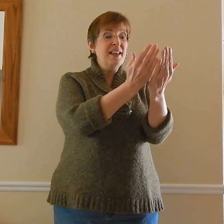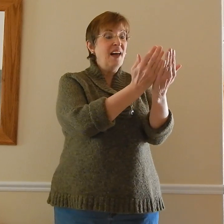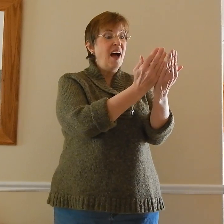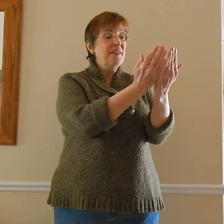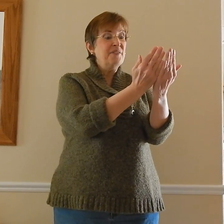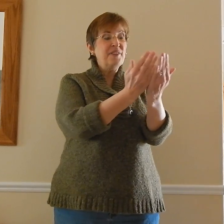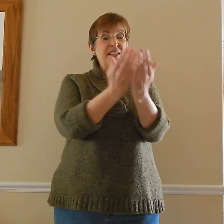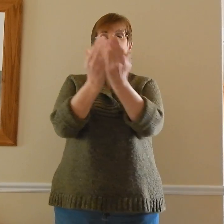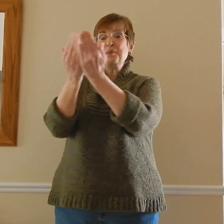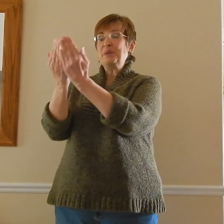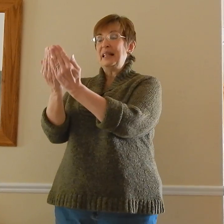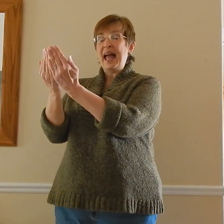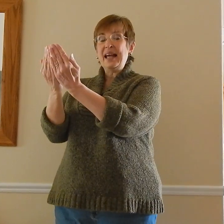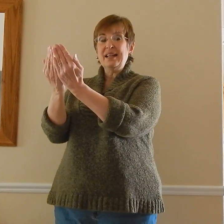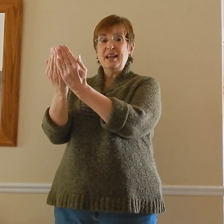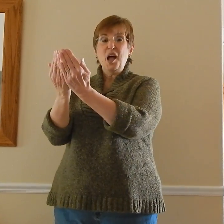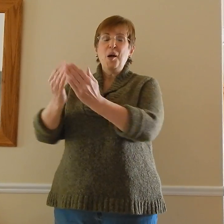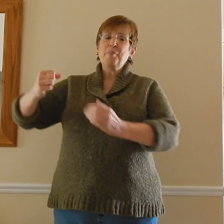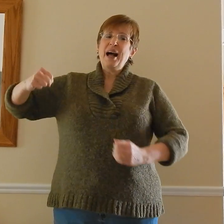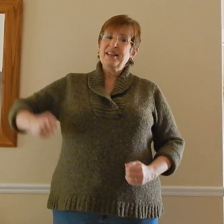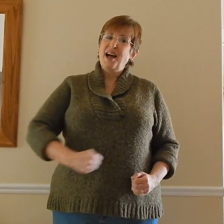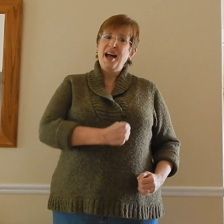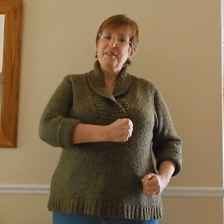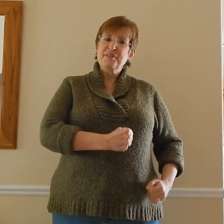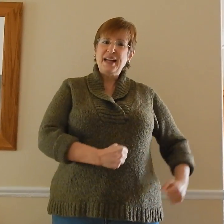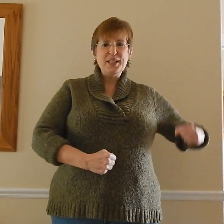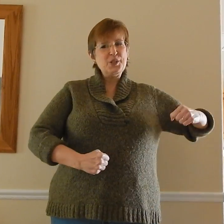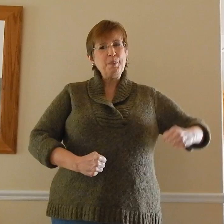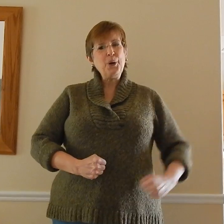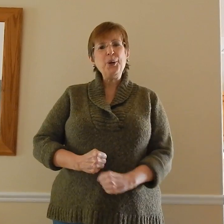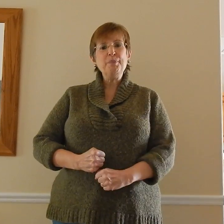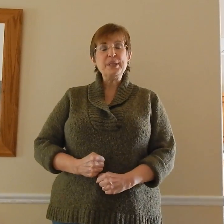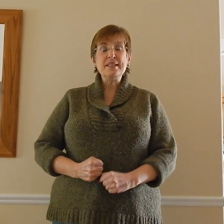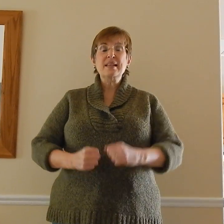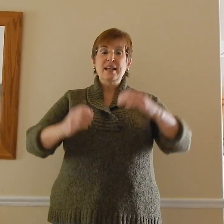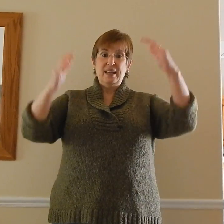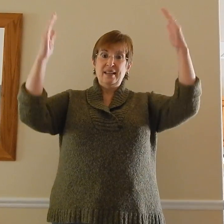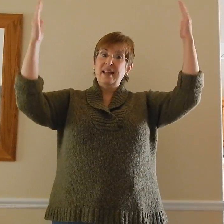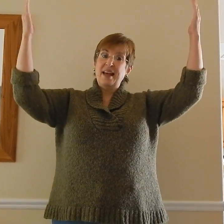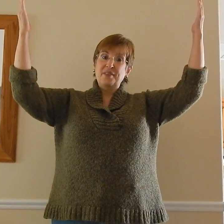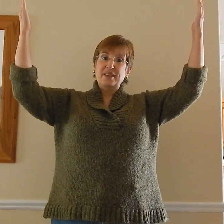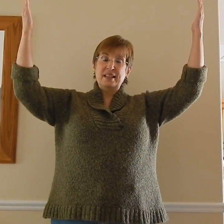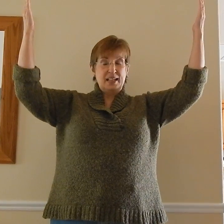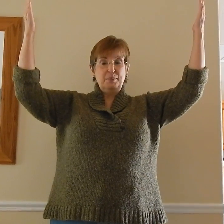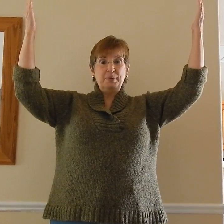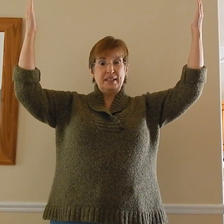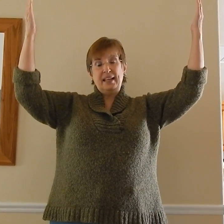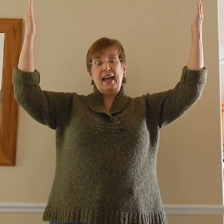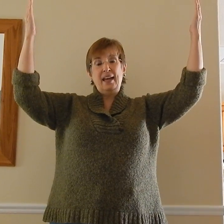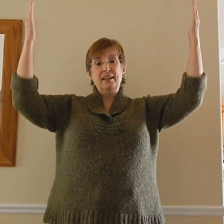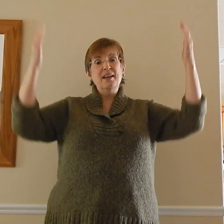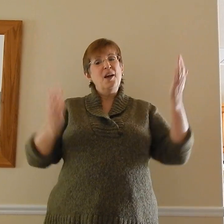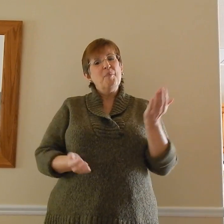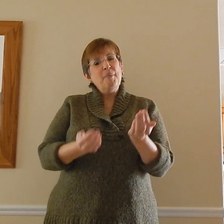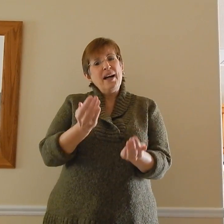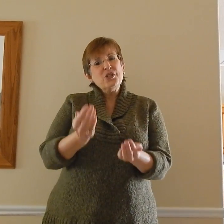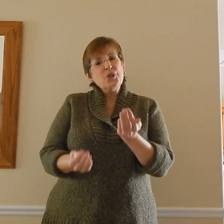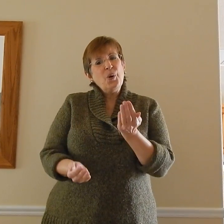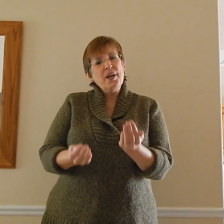life has a plan. My life has a purpose. In heaven it began. My choice